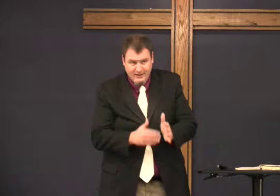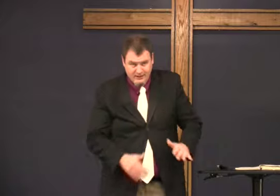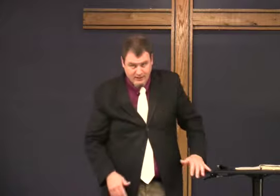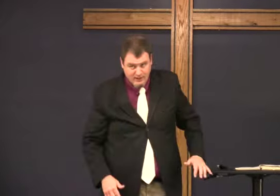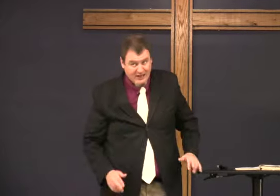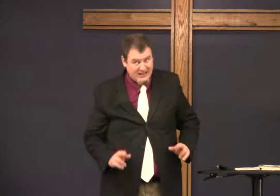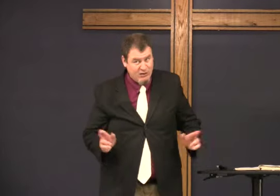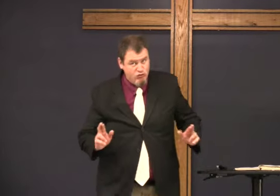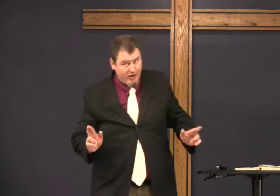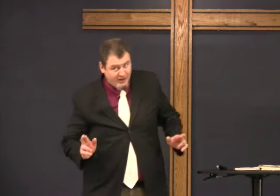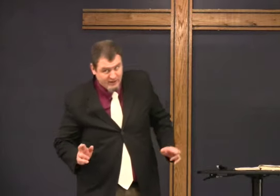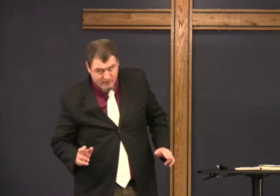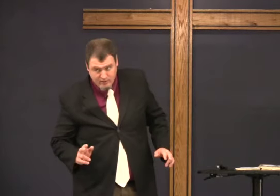Try it again. Ready?